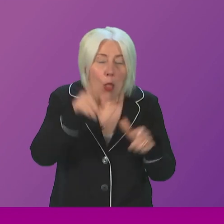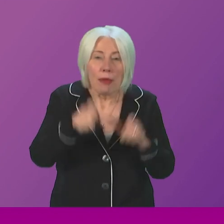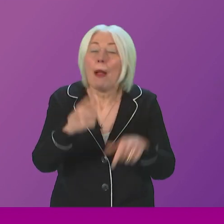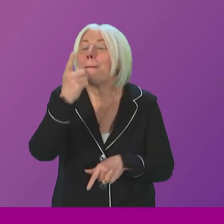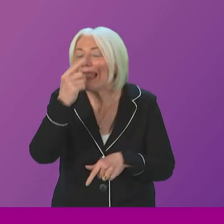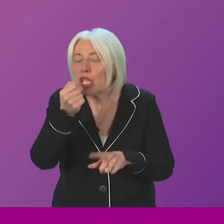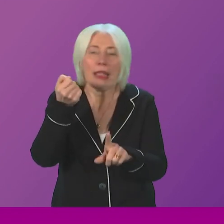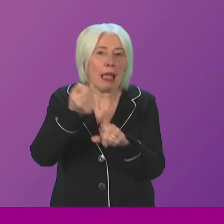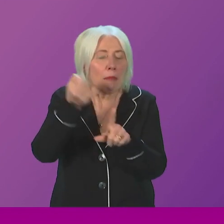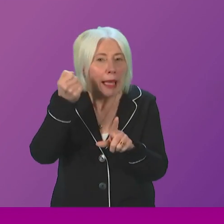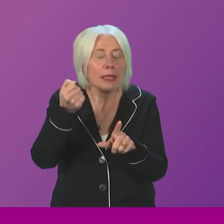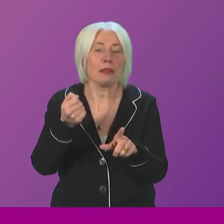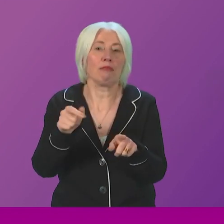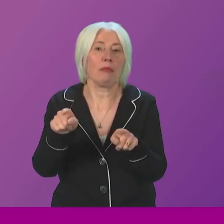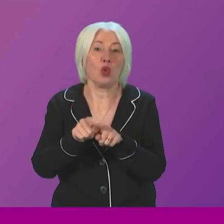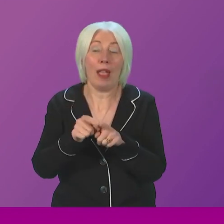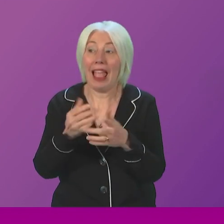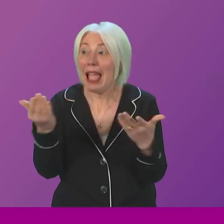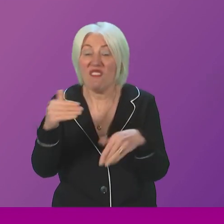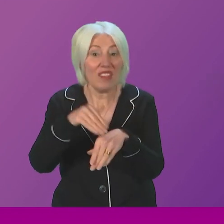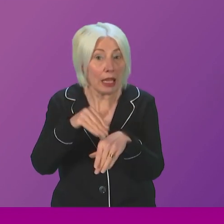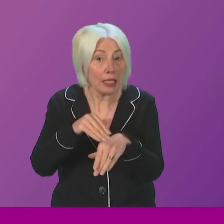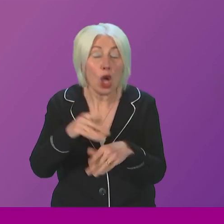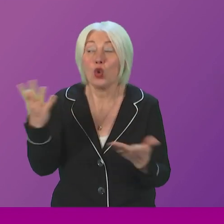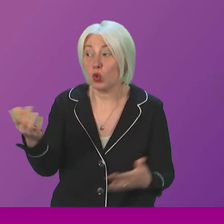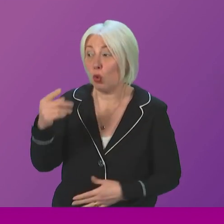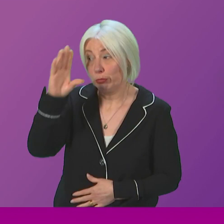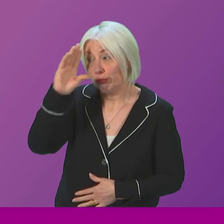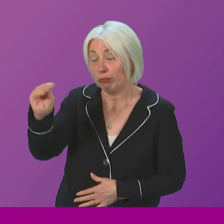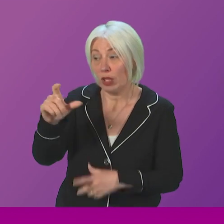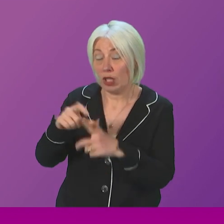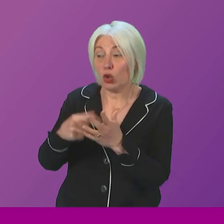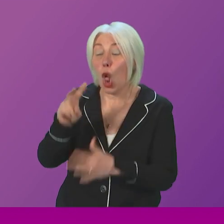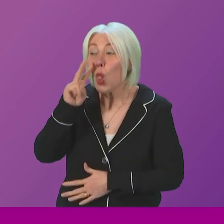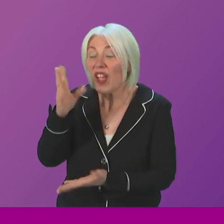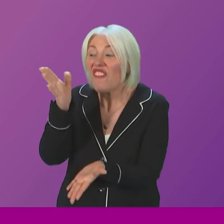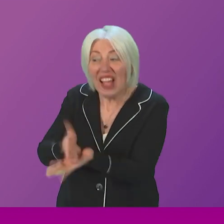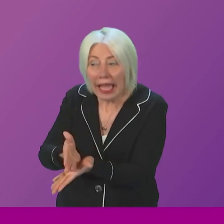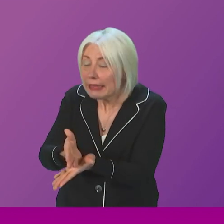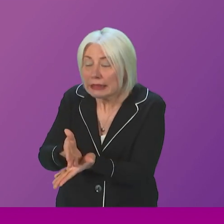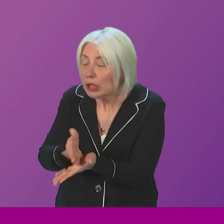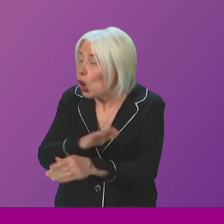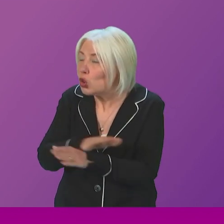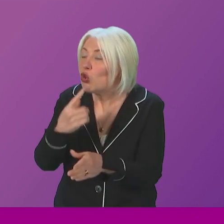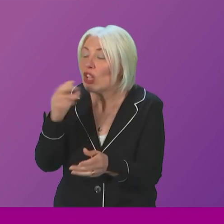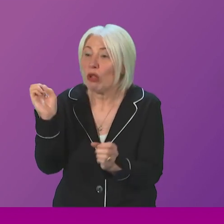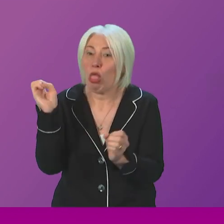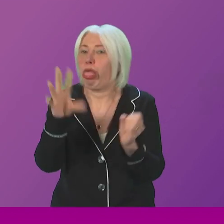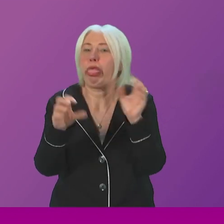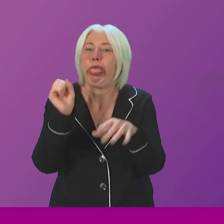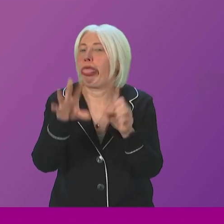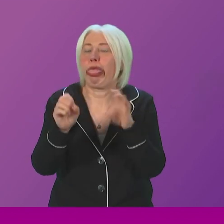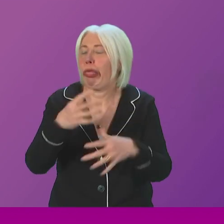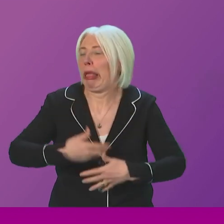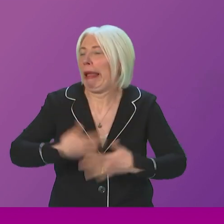and all of those who might be affected. So what I would say to Douglas Ross is look at the facts. Don't just throw around mud hoping some of it sticks.